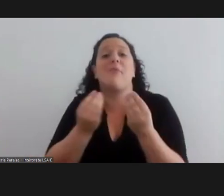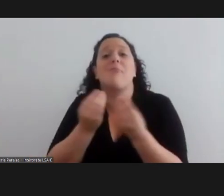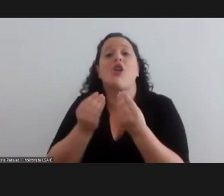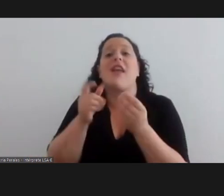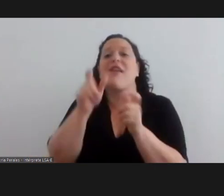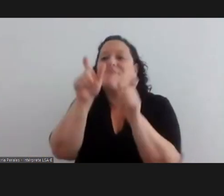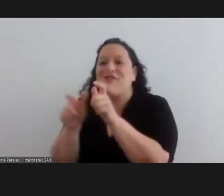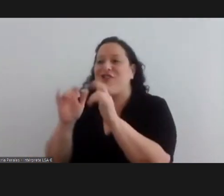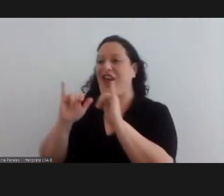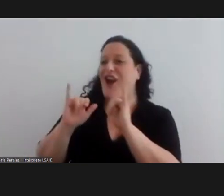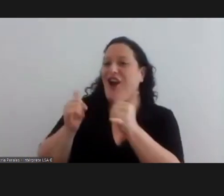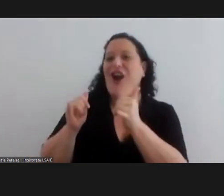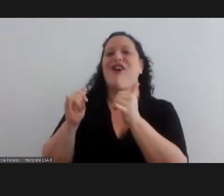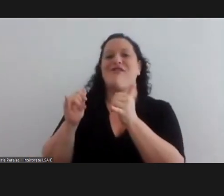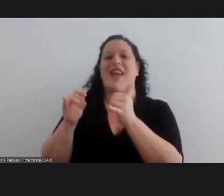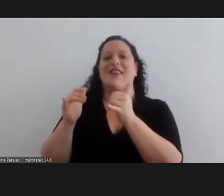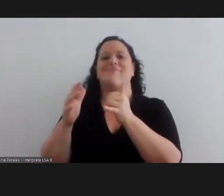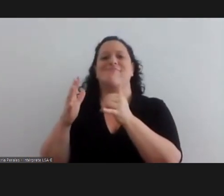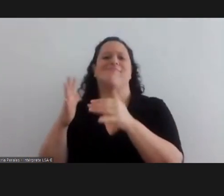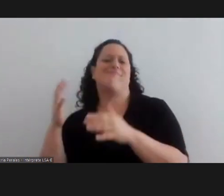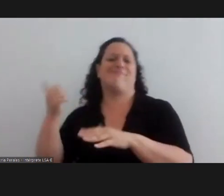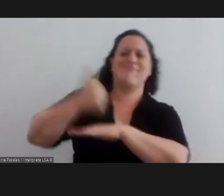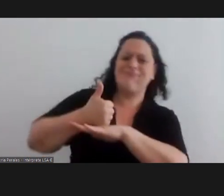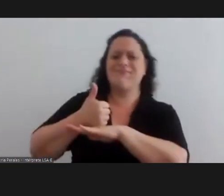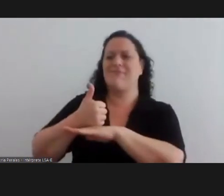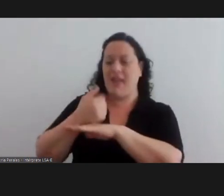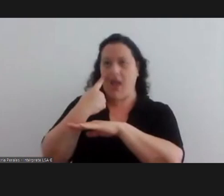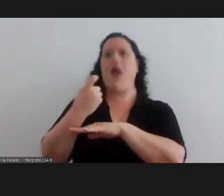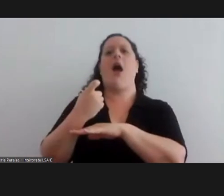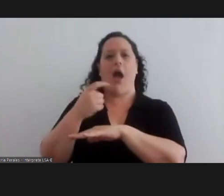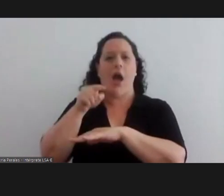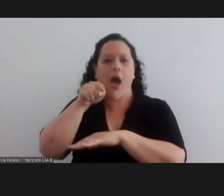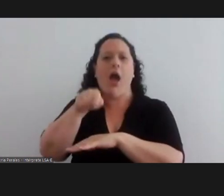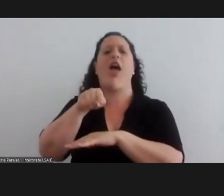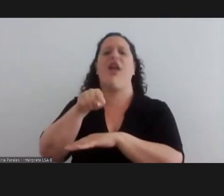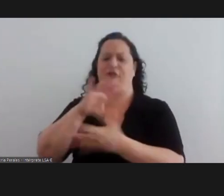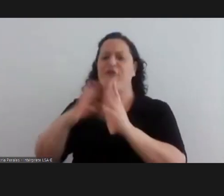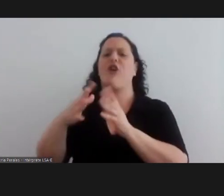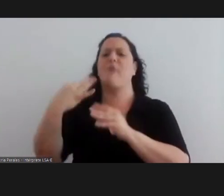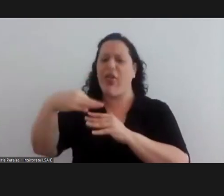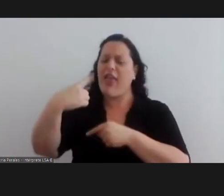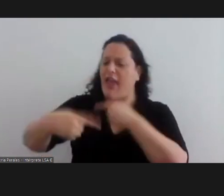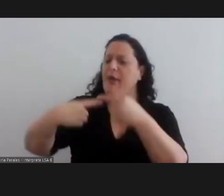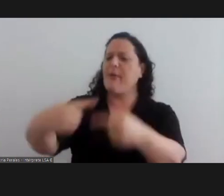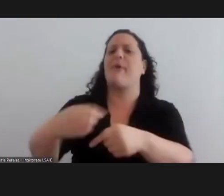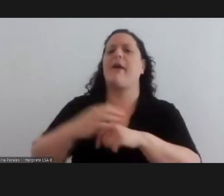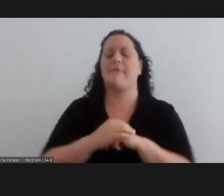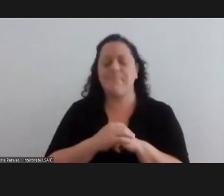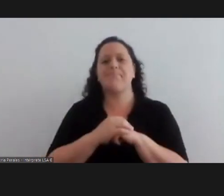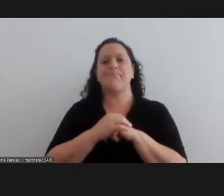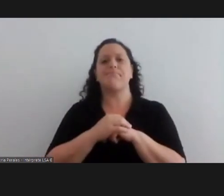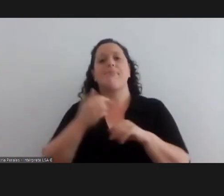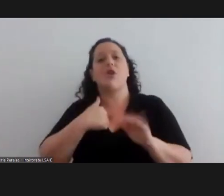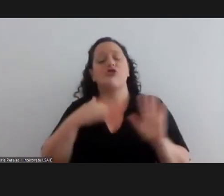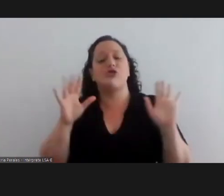the young girls have really taken over and they realize that this is a way forward so